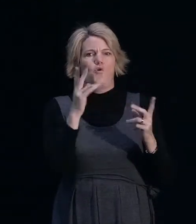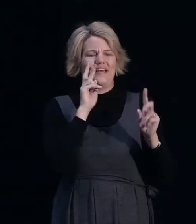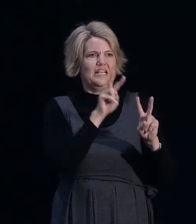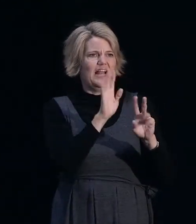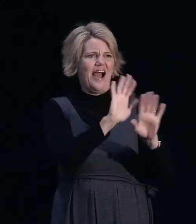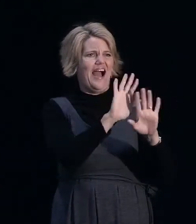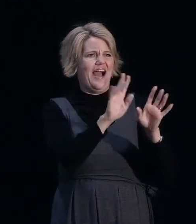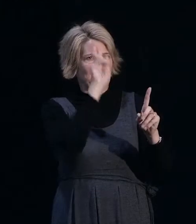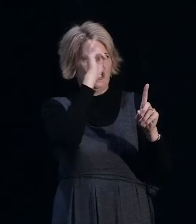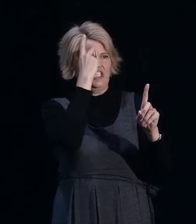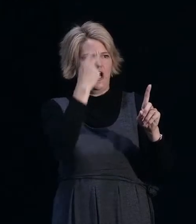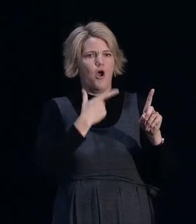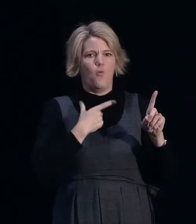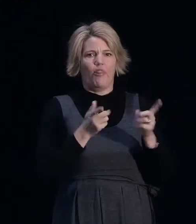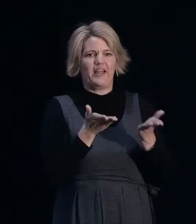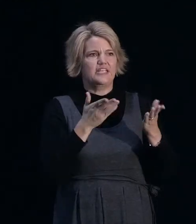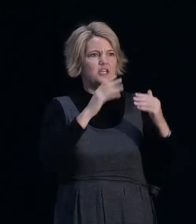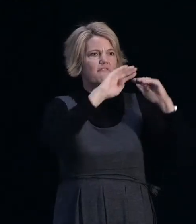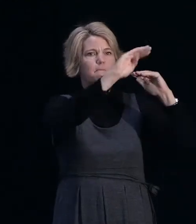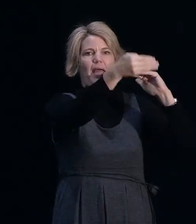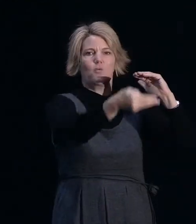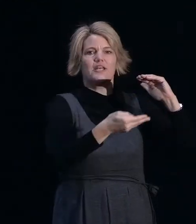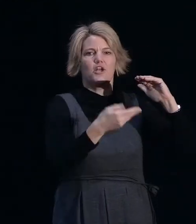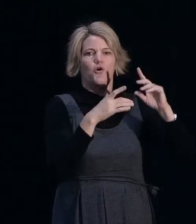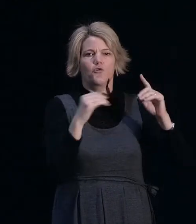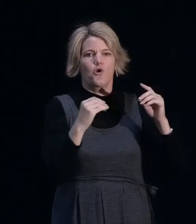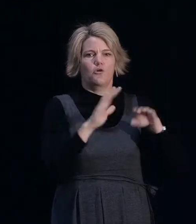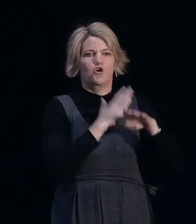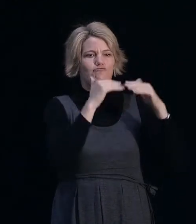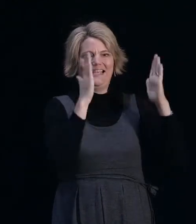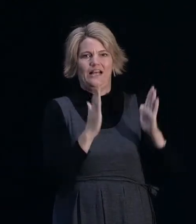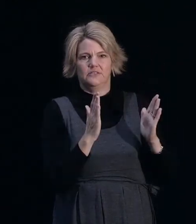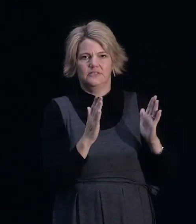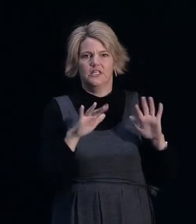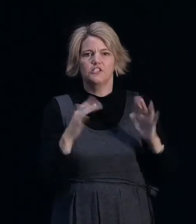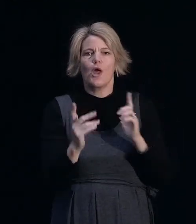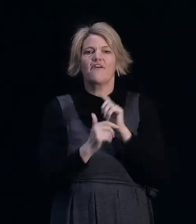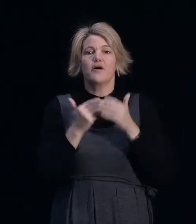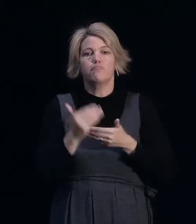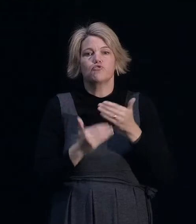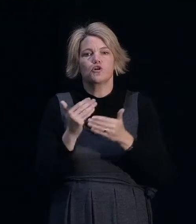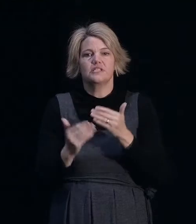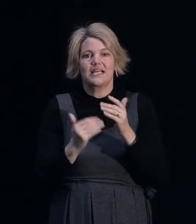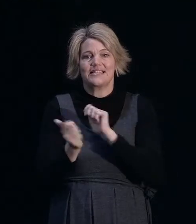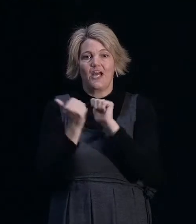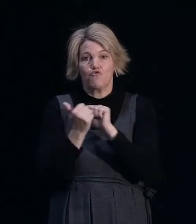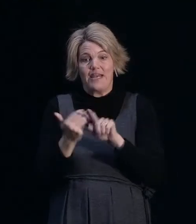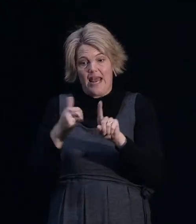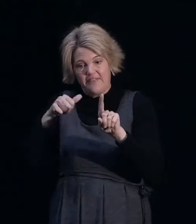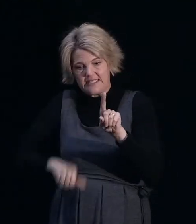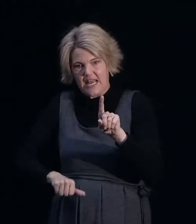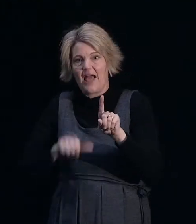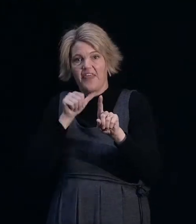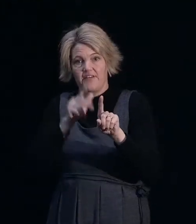to change that. Let's go with a bay window in that kitchen now instead of a greenhouse one. Have a process agreed up front about how those changes will happen.